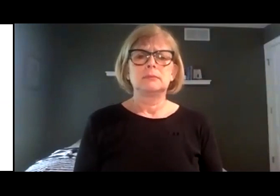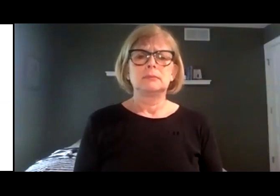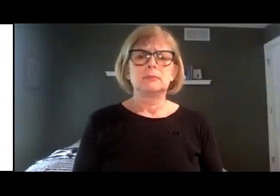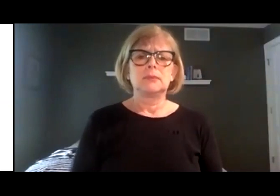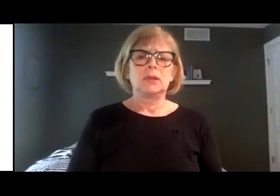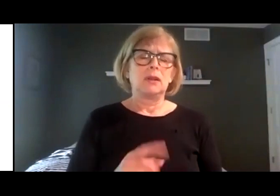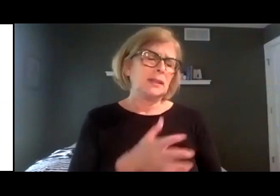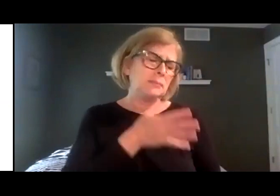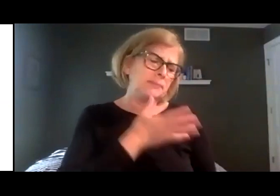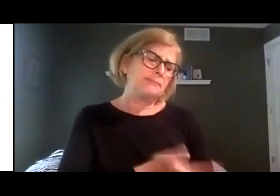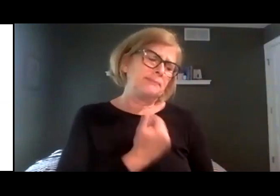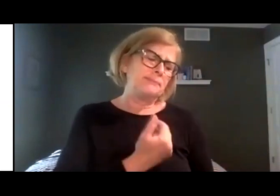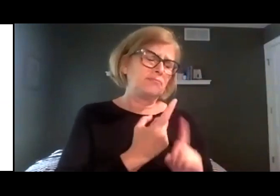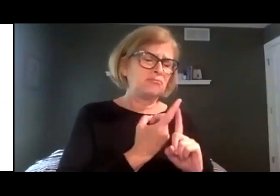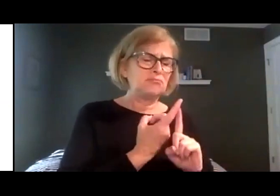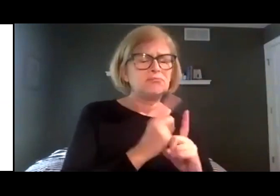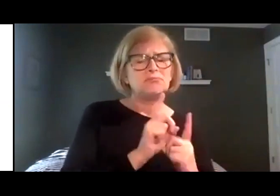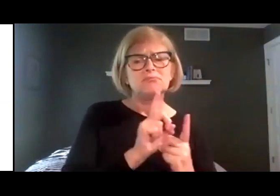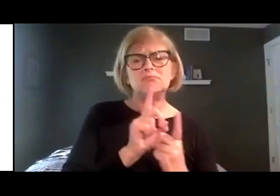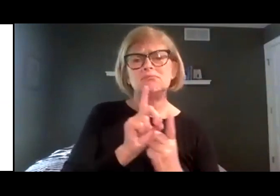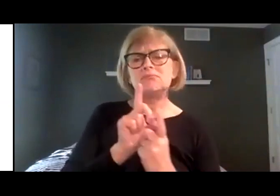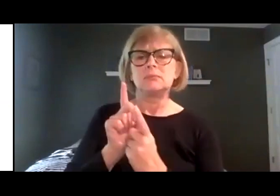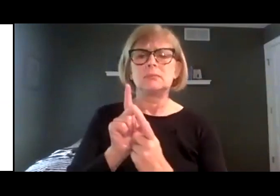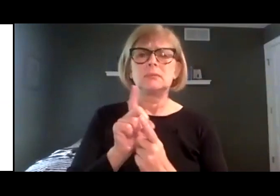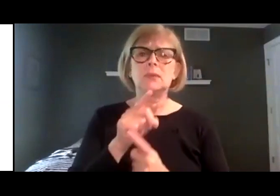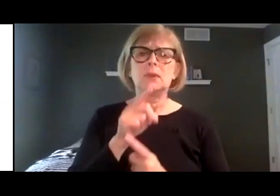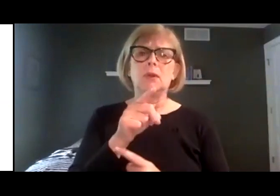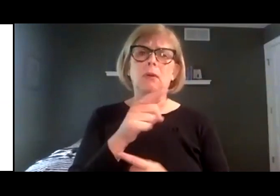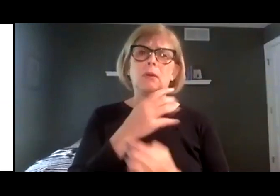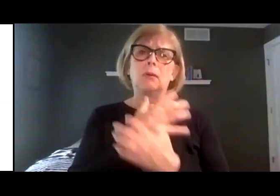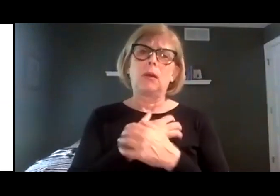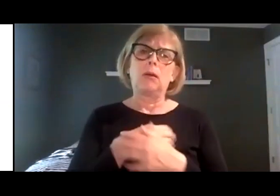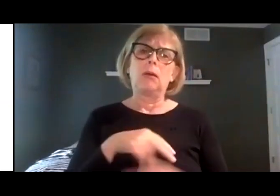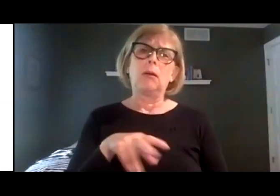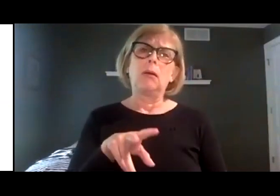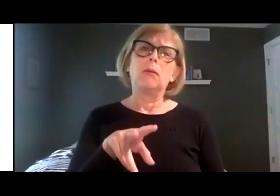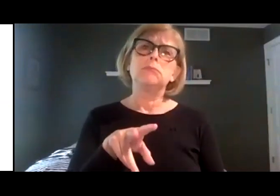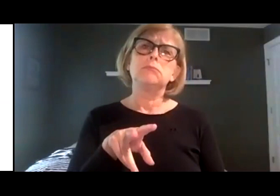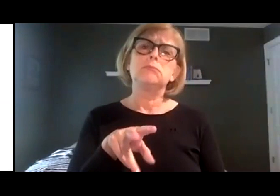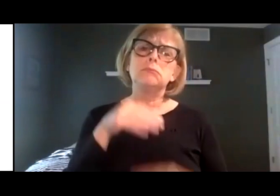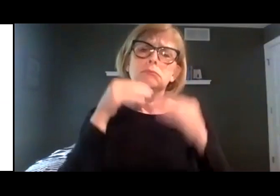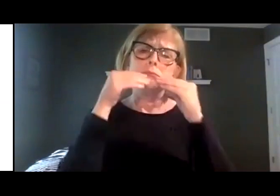Corduroy watched them sadly as they walked away.